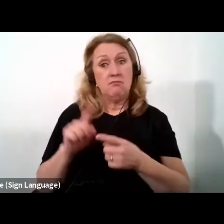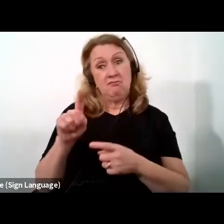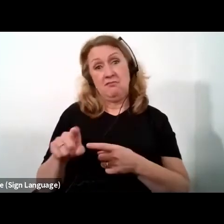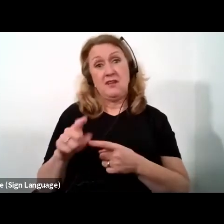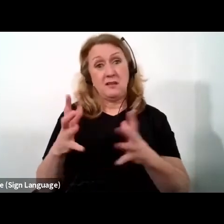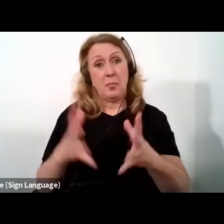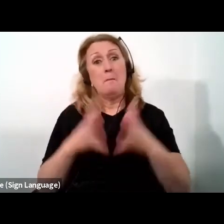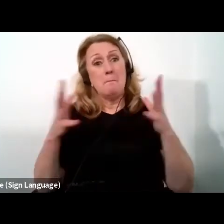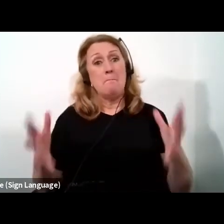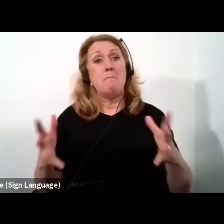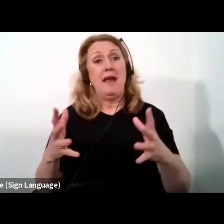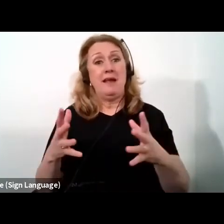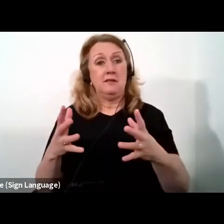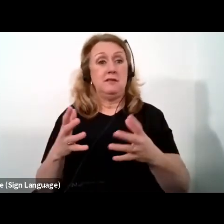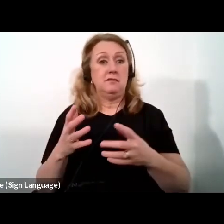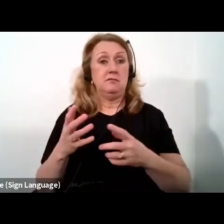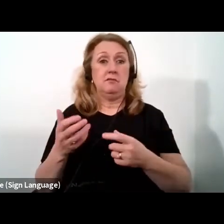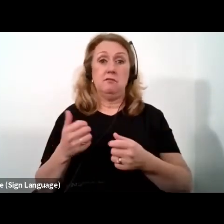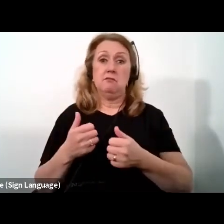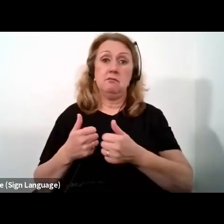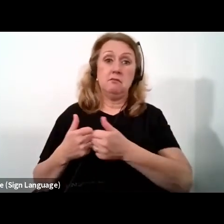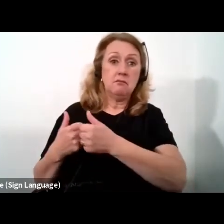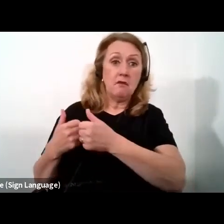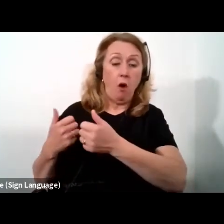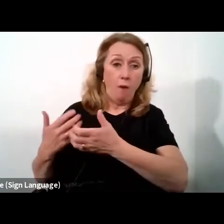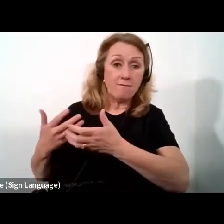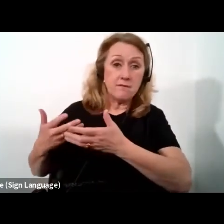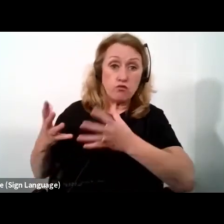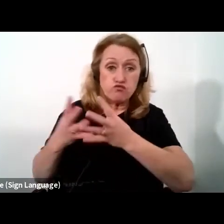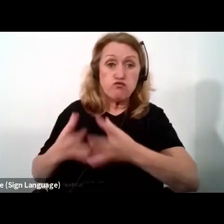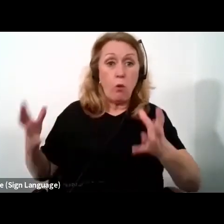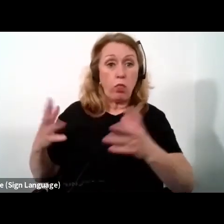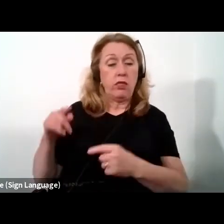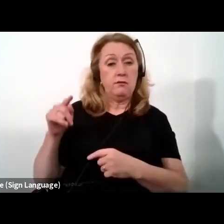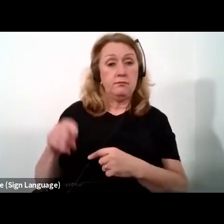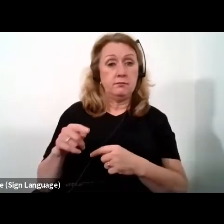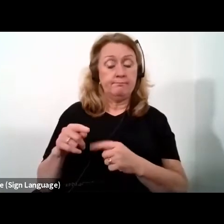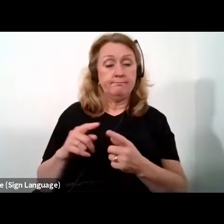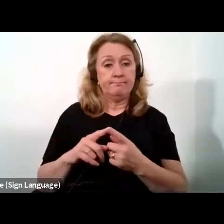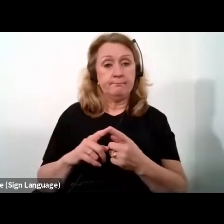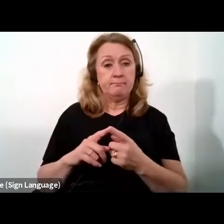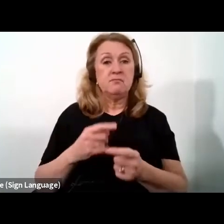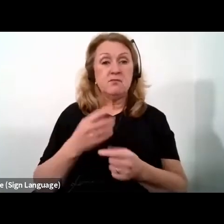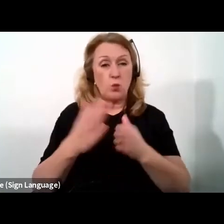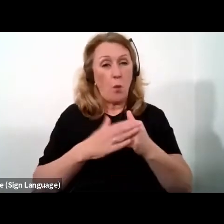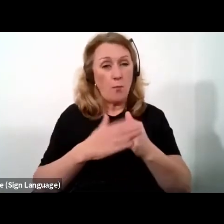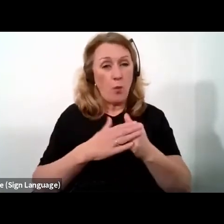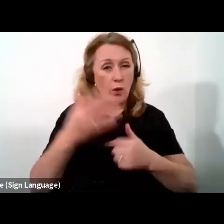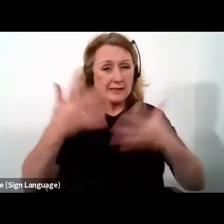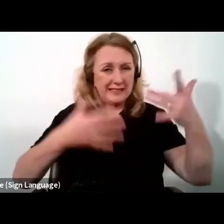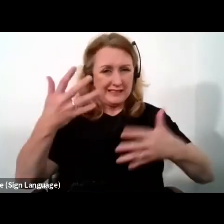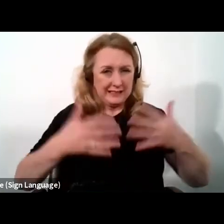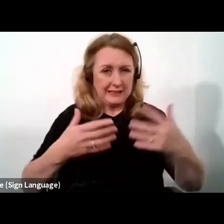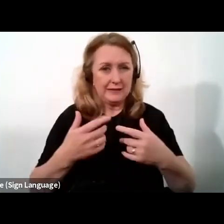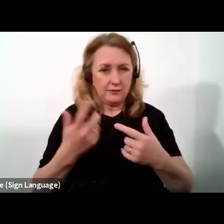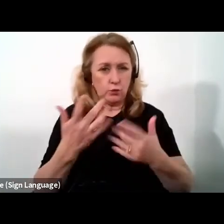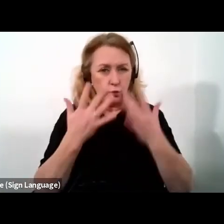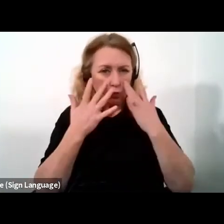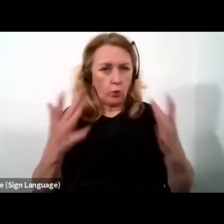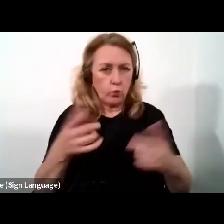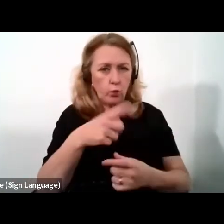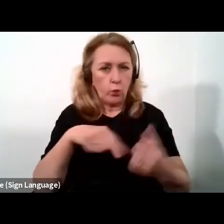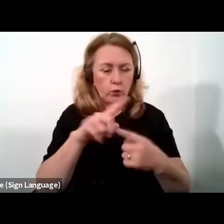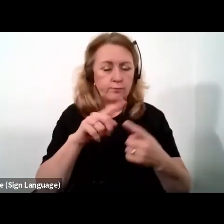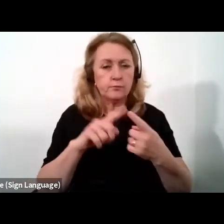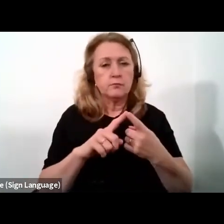drivers of growth and innovation for decades. Just a few statistics for illustration. According